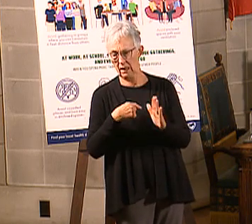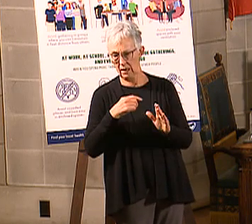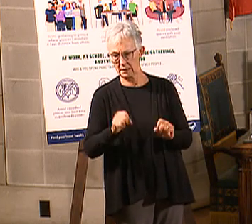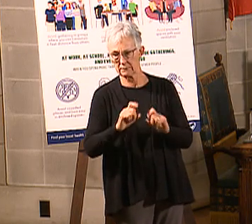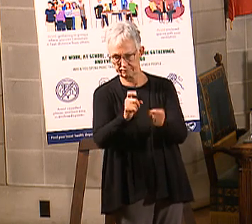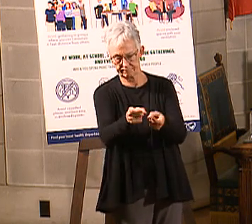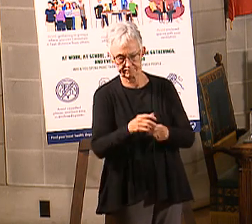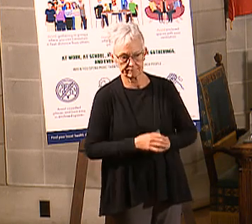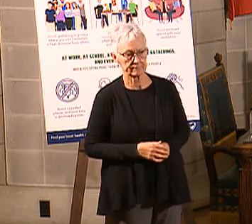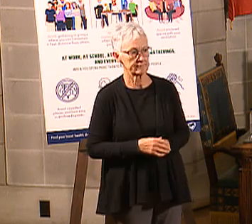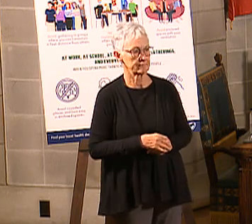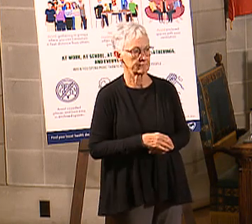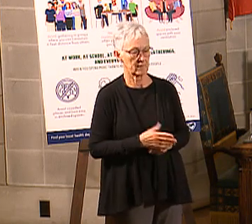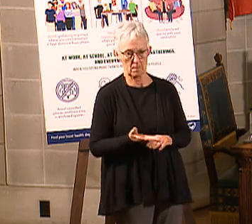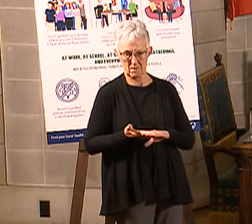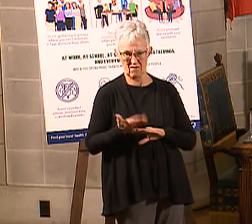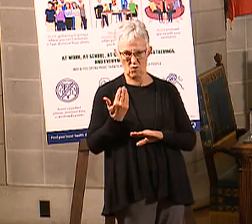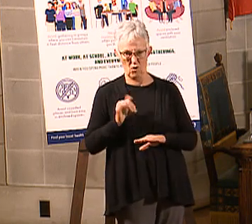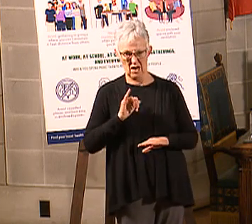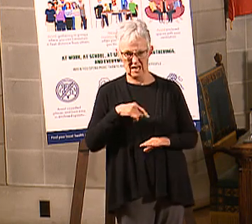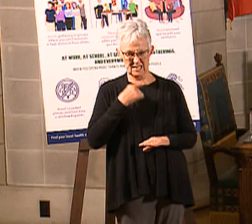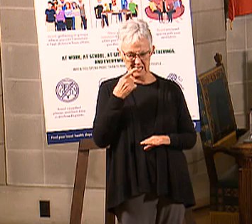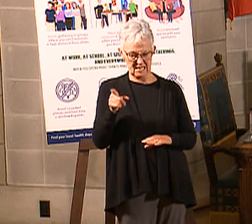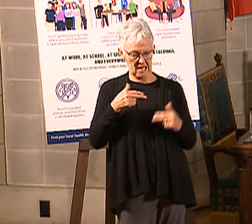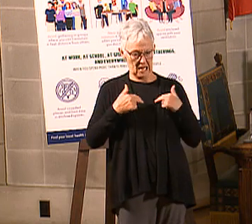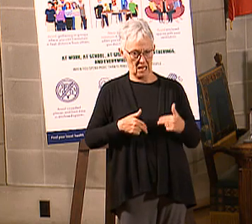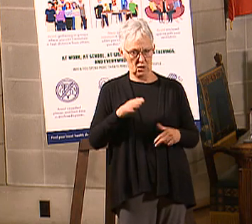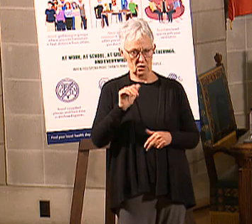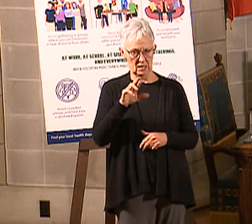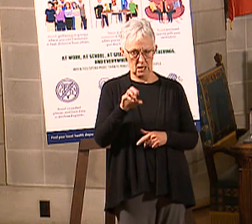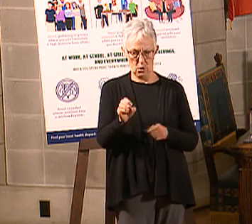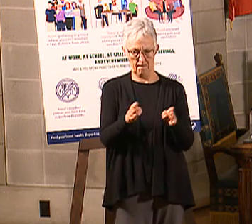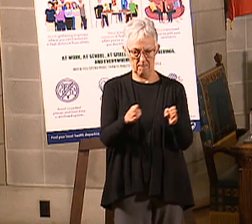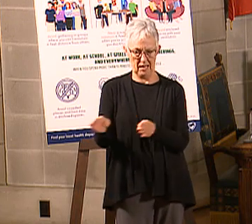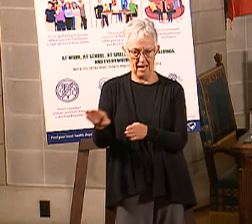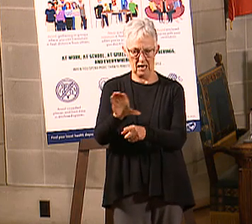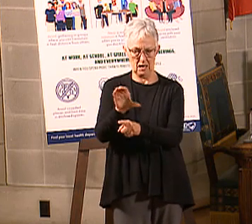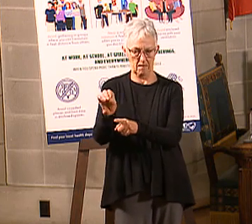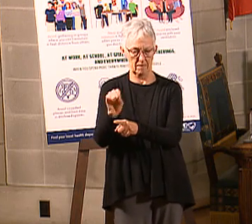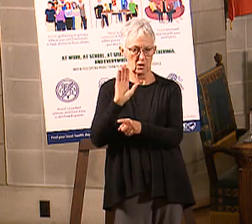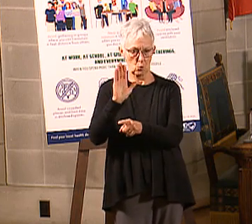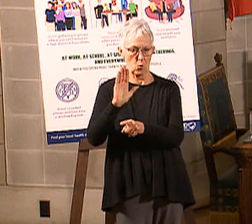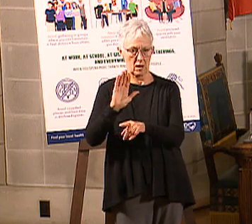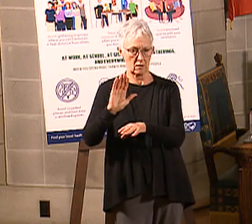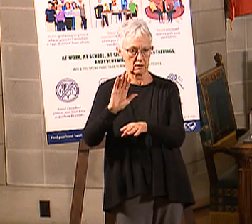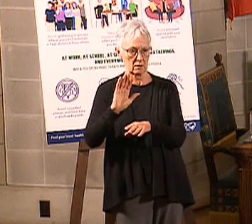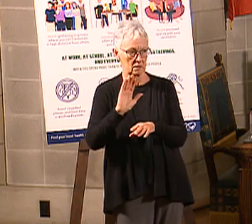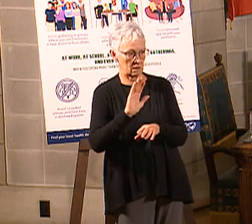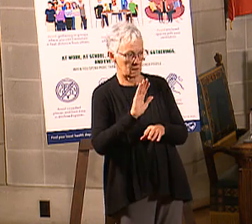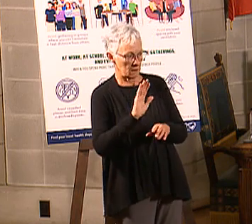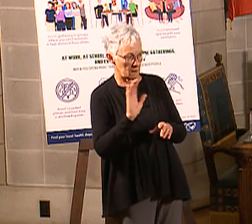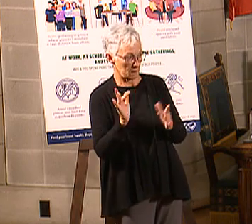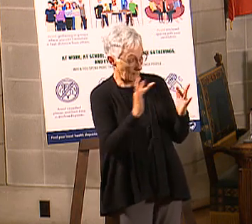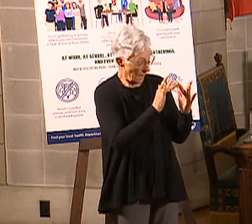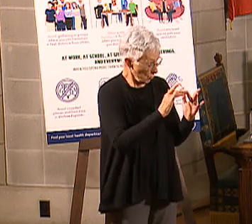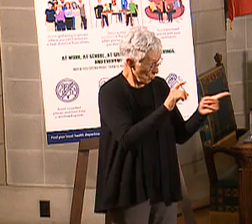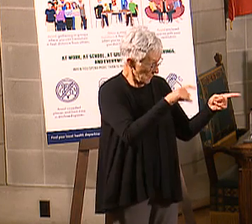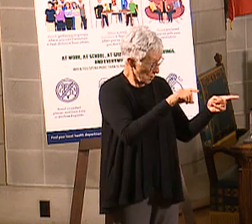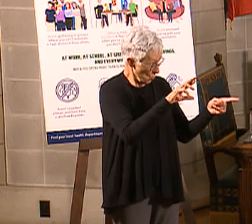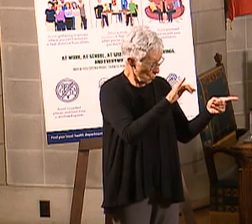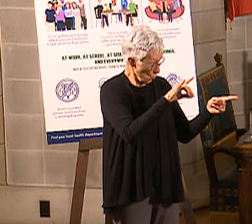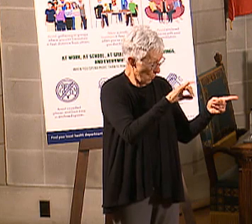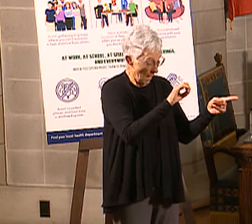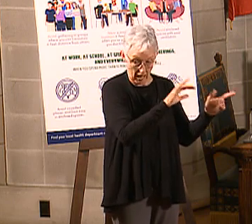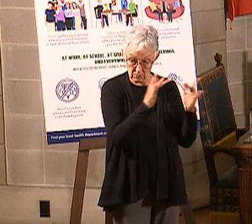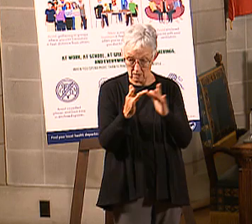is if, earlier when I said the healthcare plan would arrange a ride for you if you needed one to get to the doctor, let's say that they